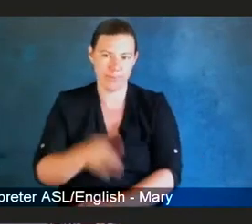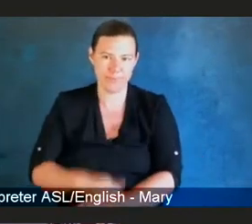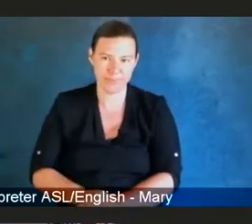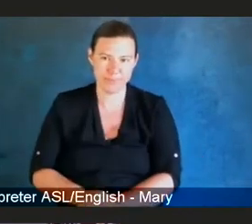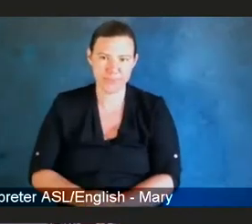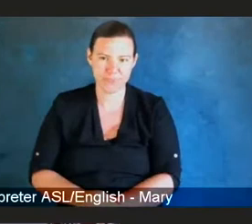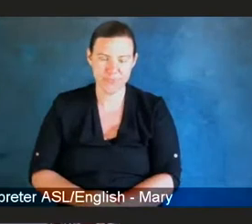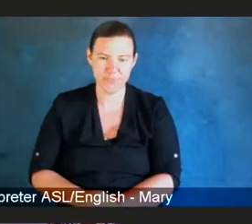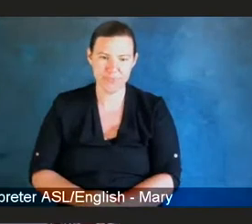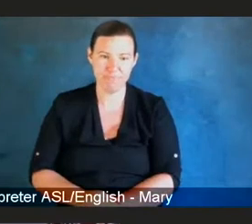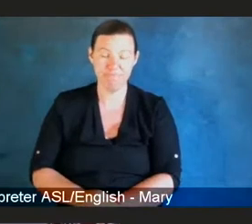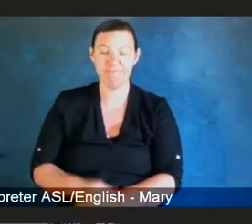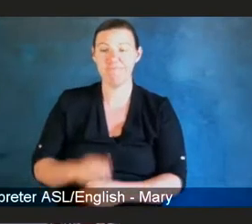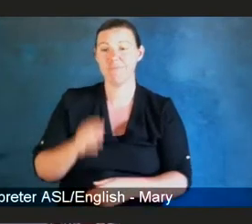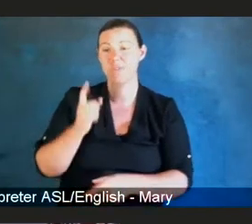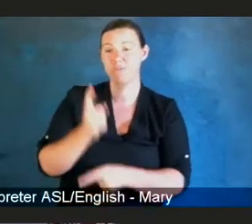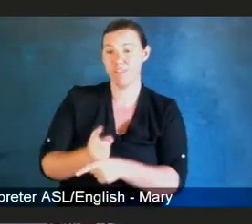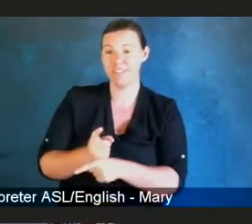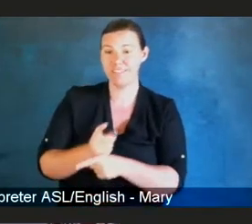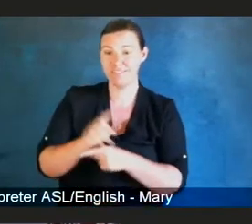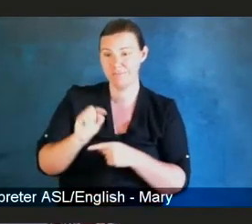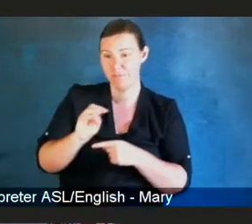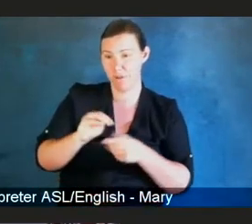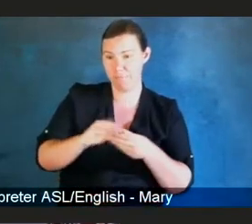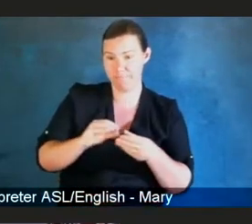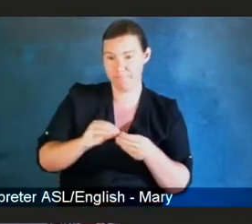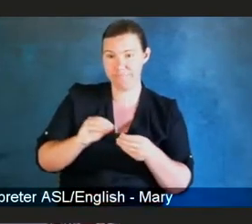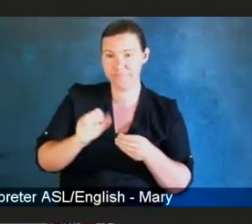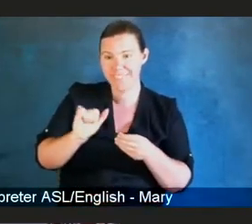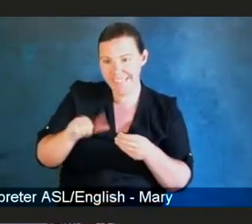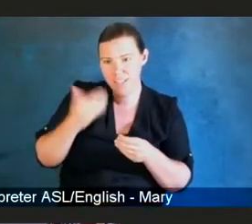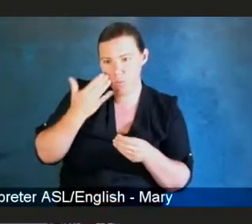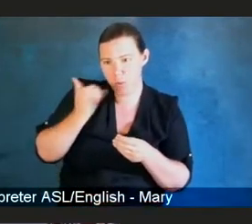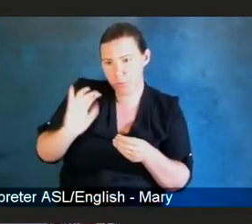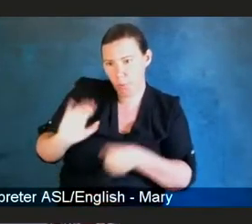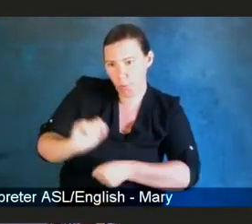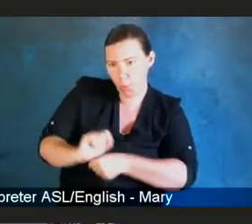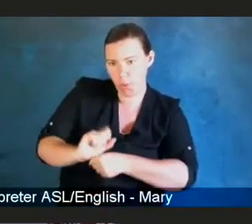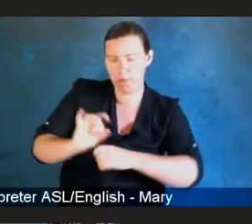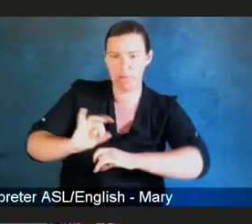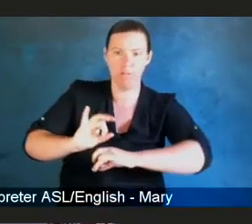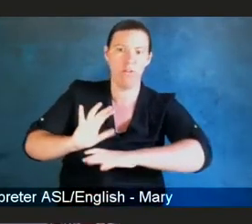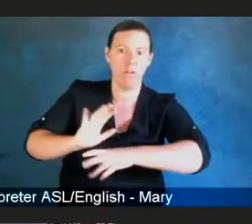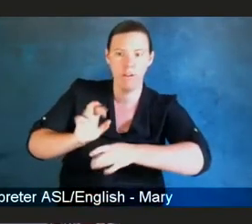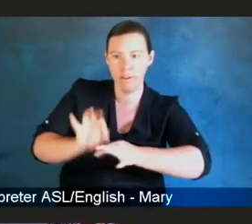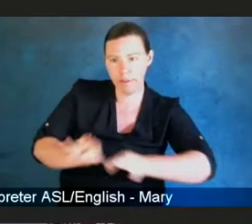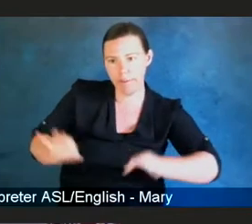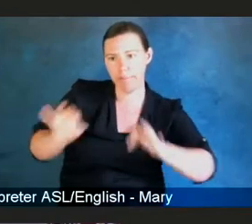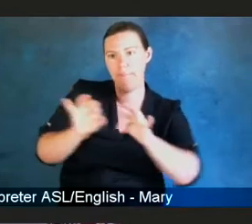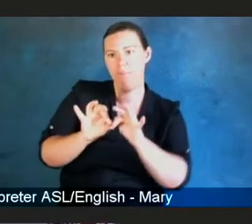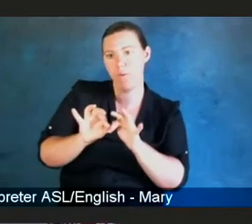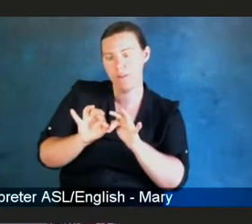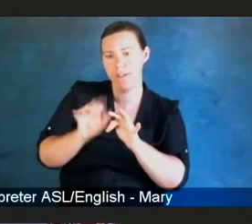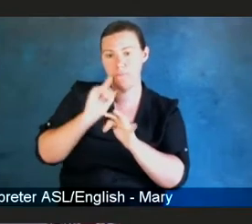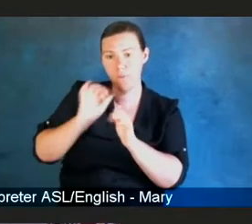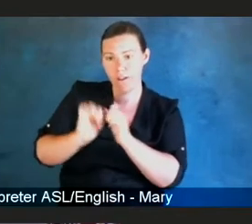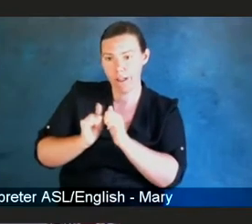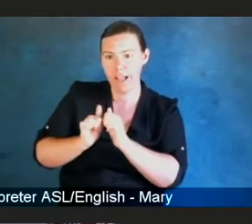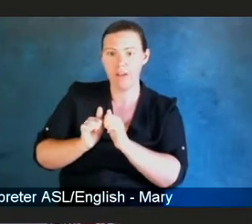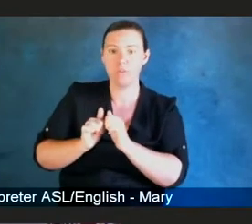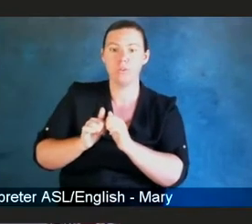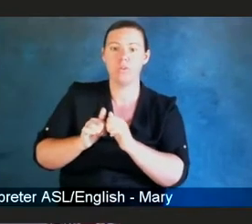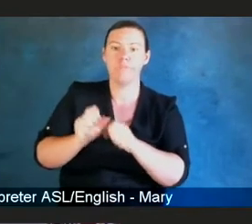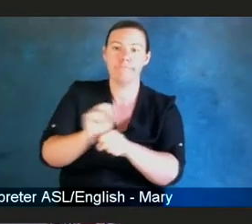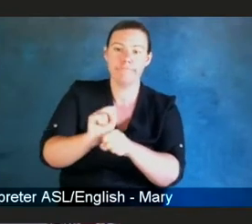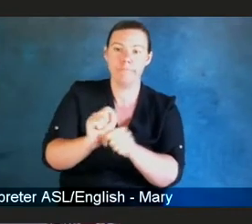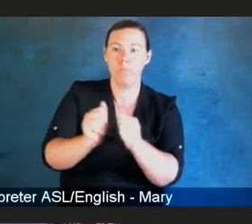marginalized people or specialized populations into this research is so incredibly important. Really makes